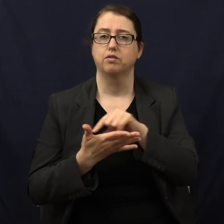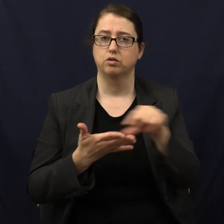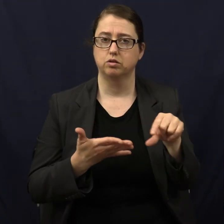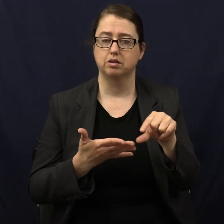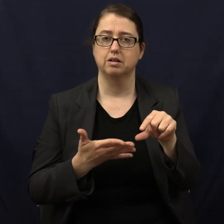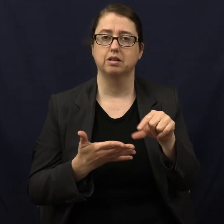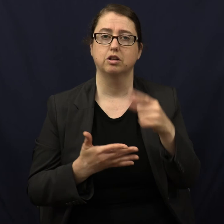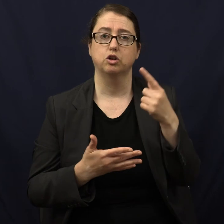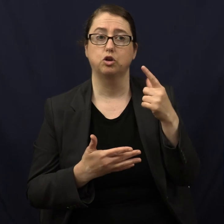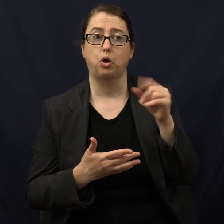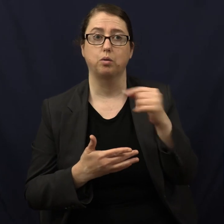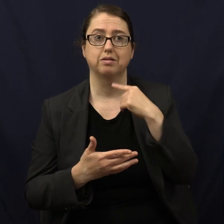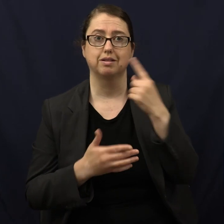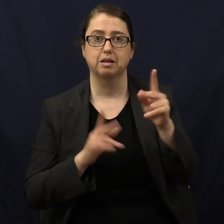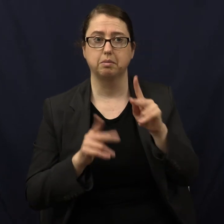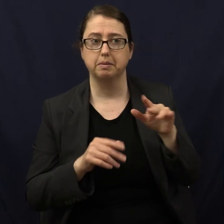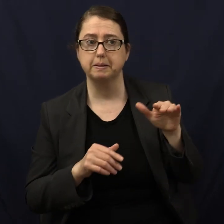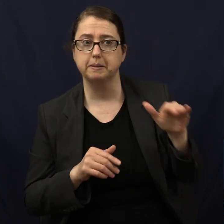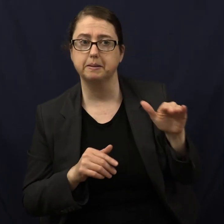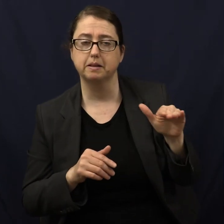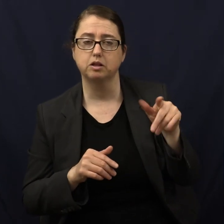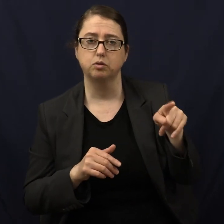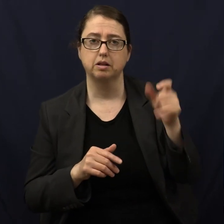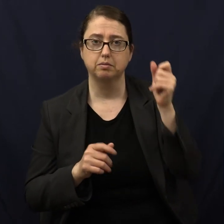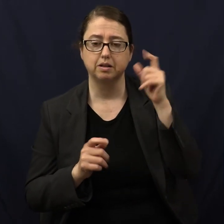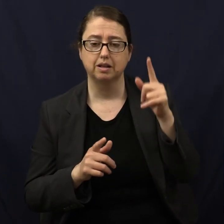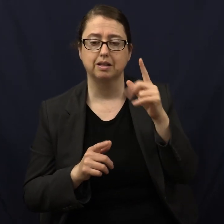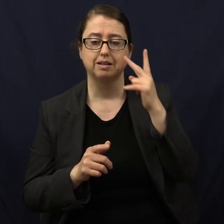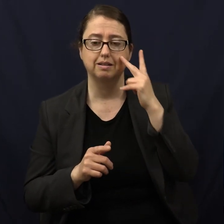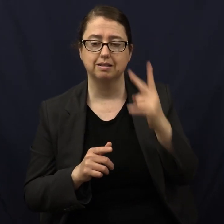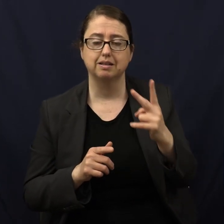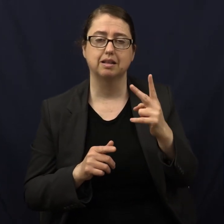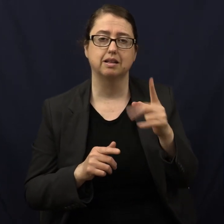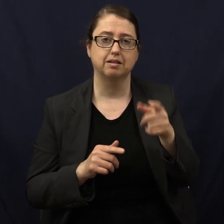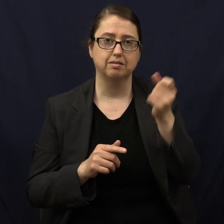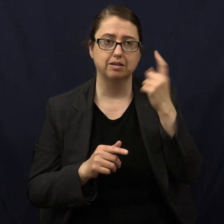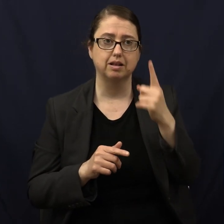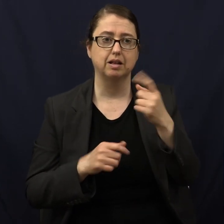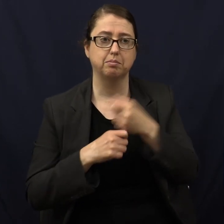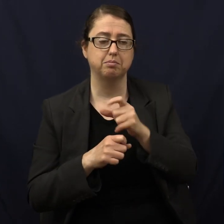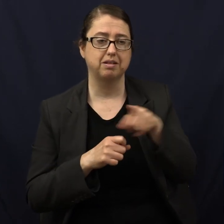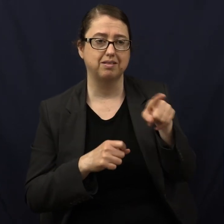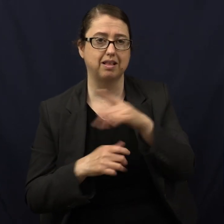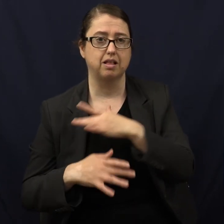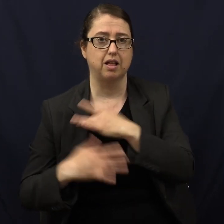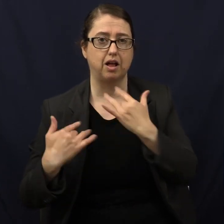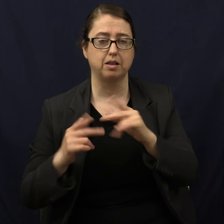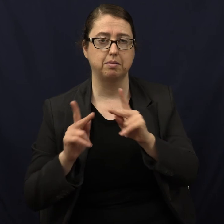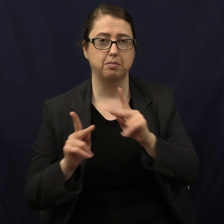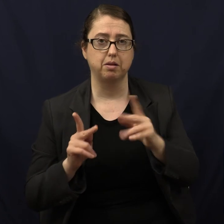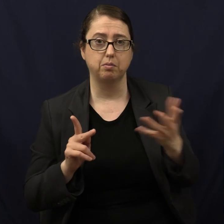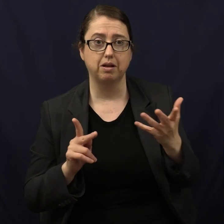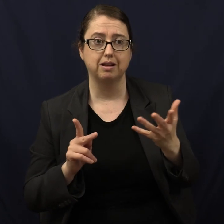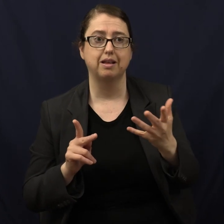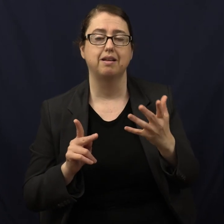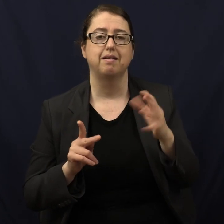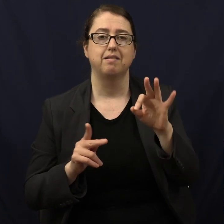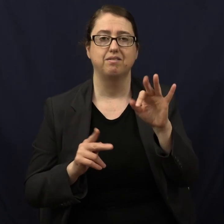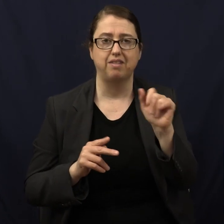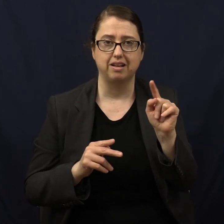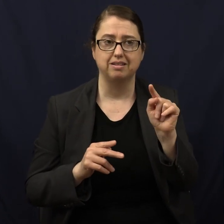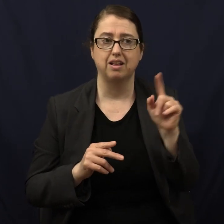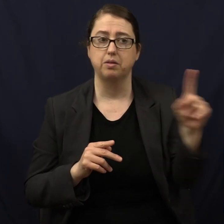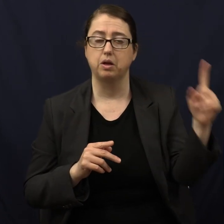verse. Go, tell this people, hear ye indeed, but understand not, and see ye indeed, and perceive not. Make the heart of this people, what? Fat.